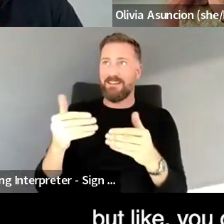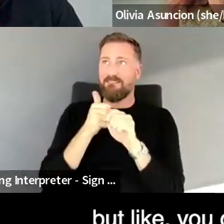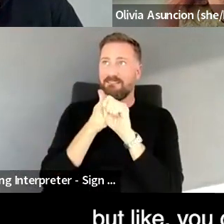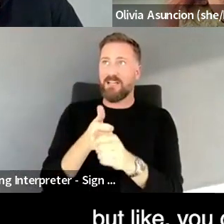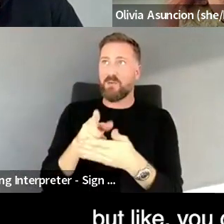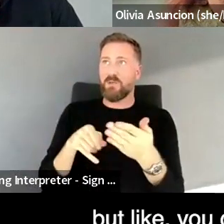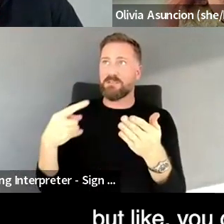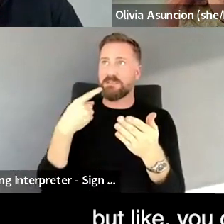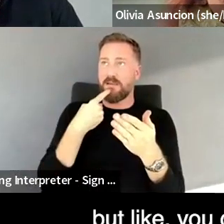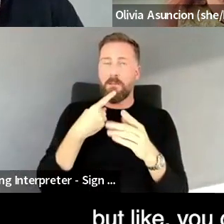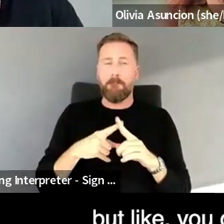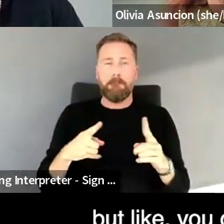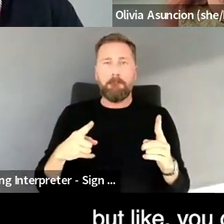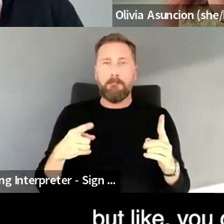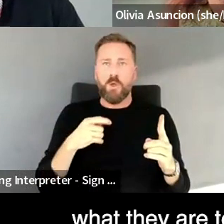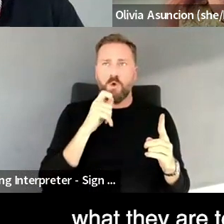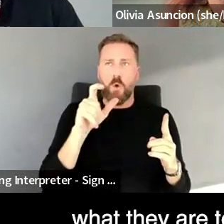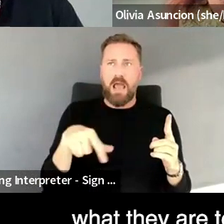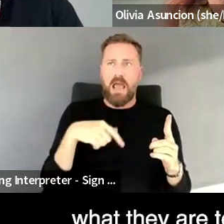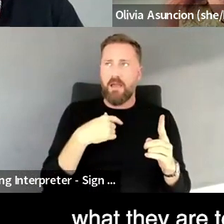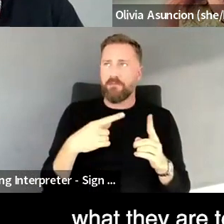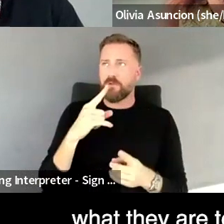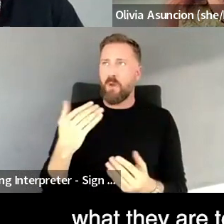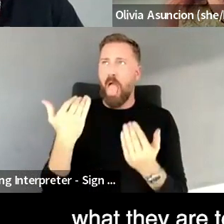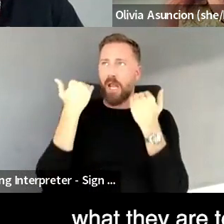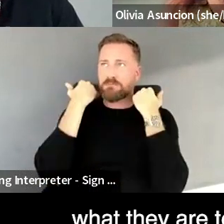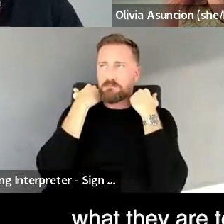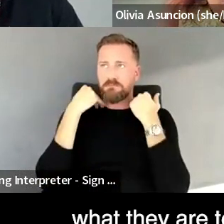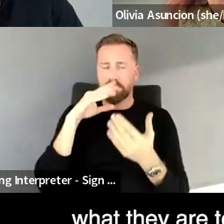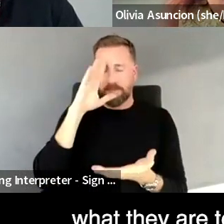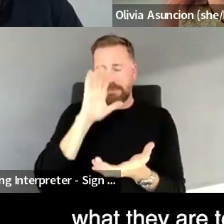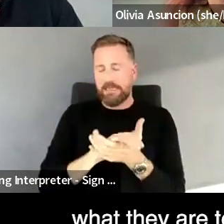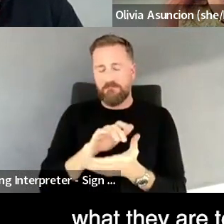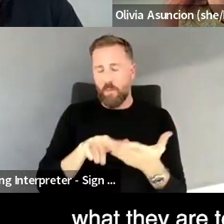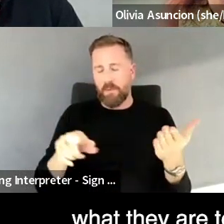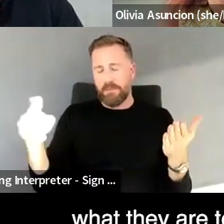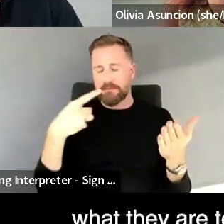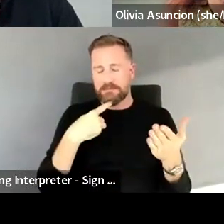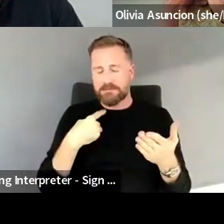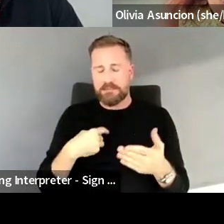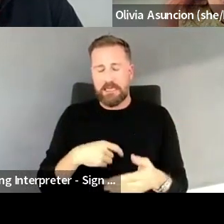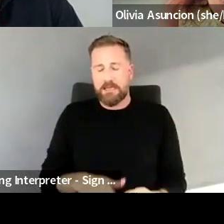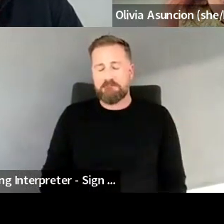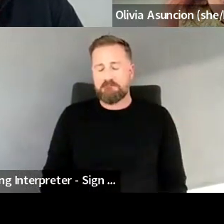saying, but like, you don't have to believe what they are telling you in your core.